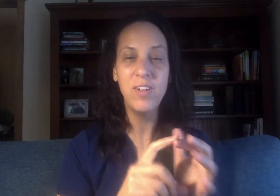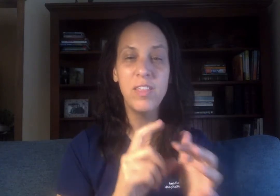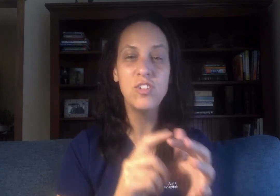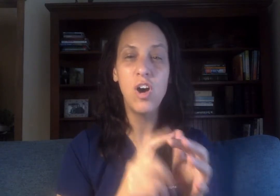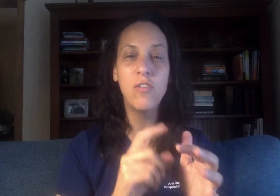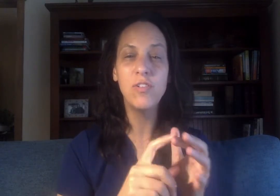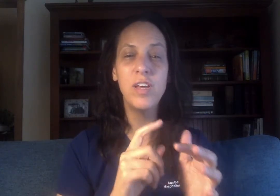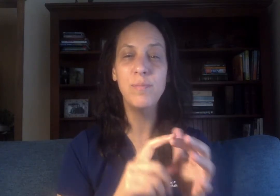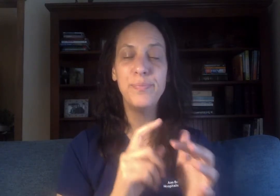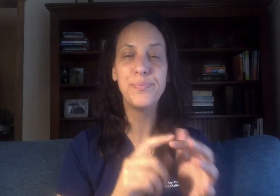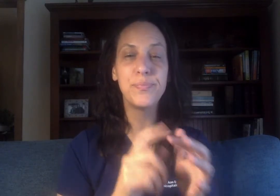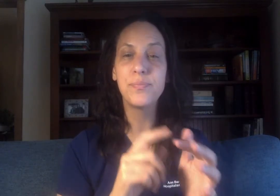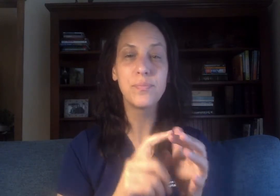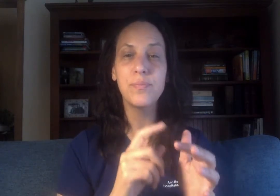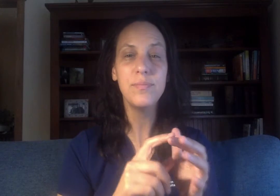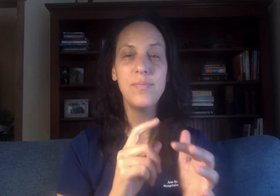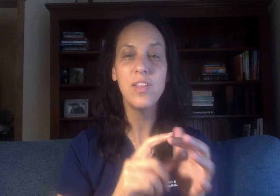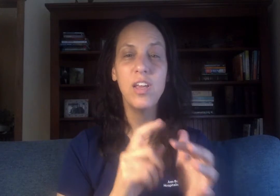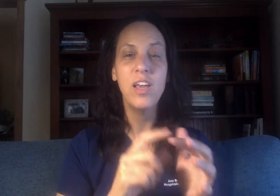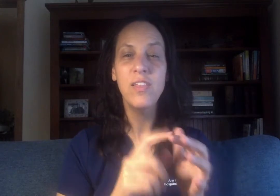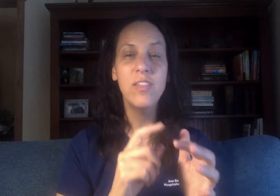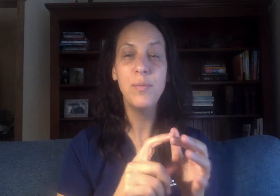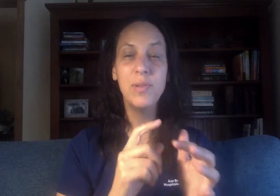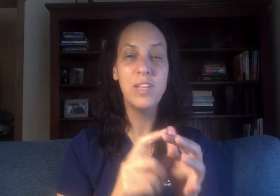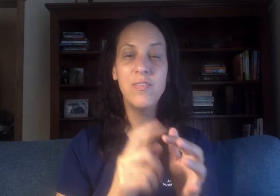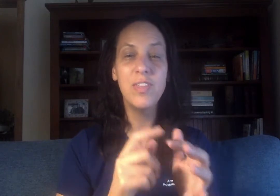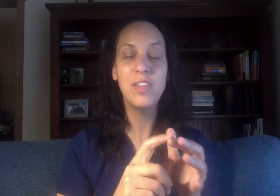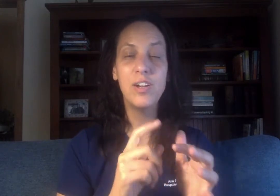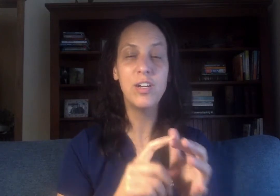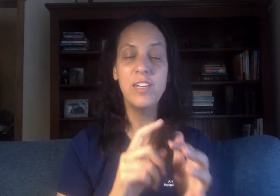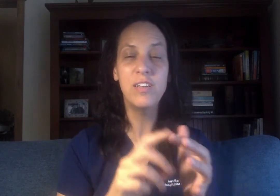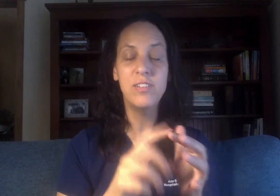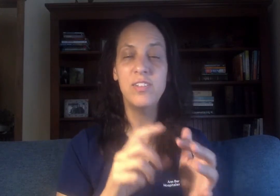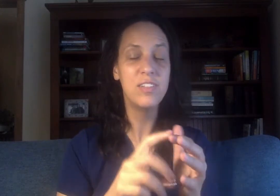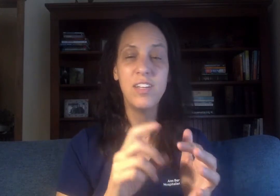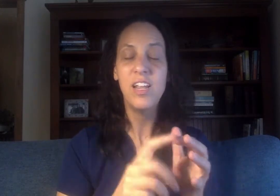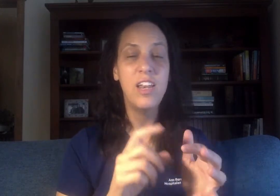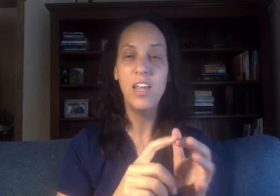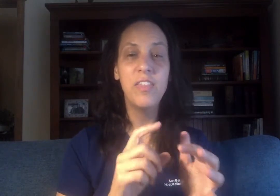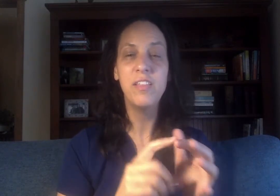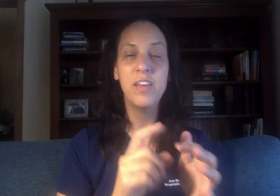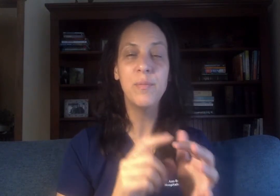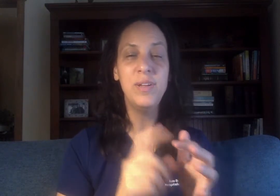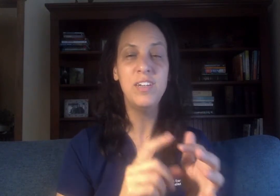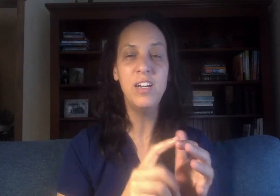nothing to offer them. Then they believe that there is nothing that can be done.